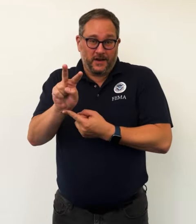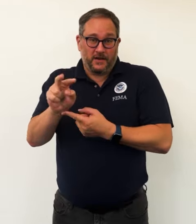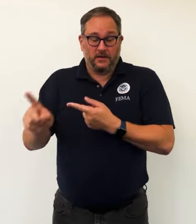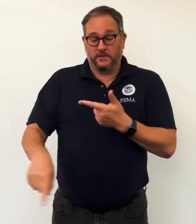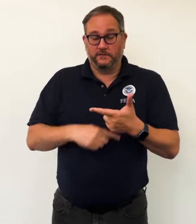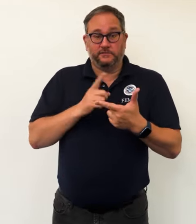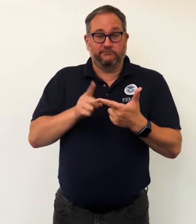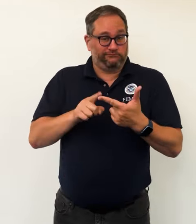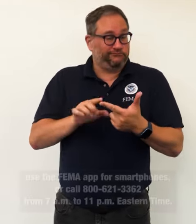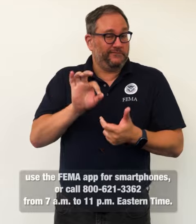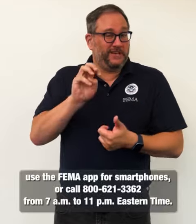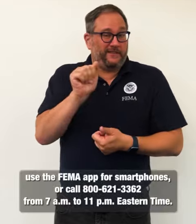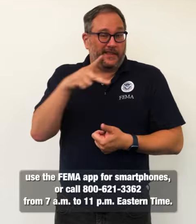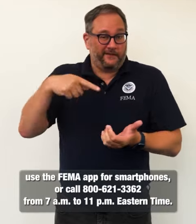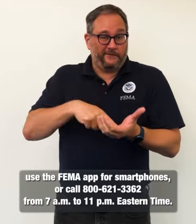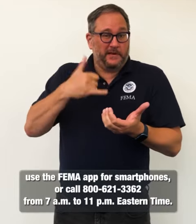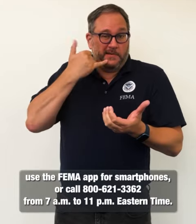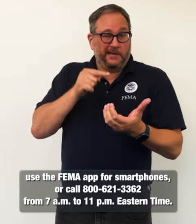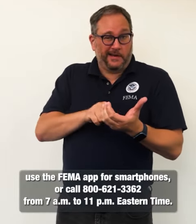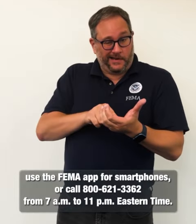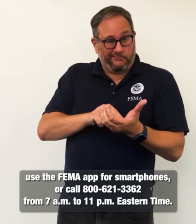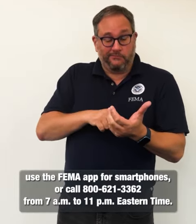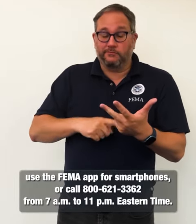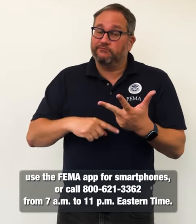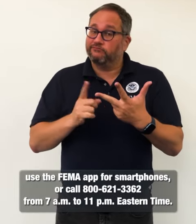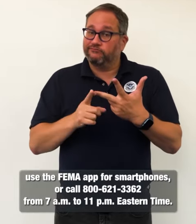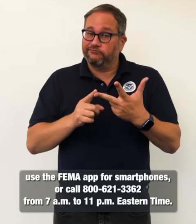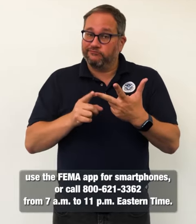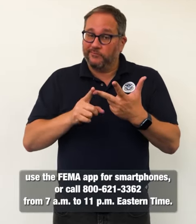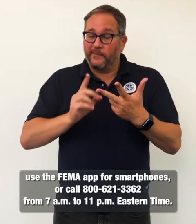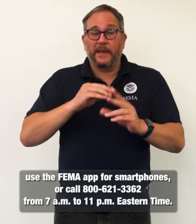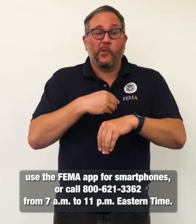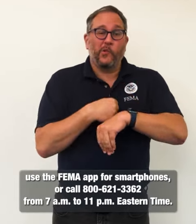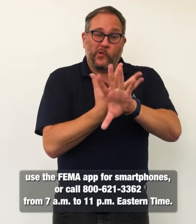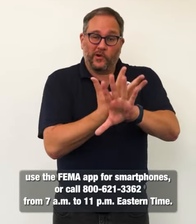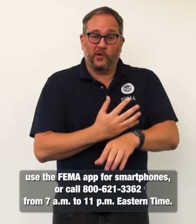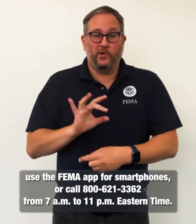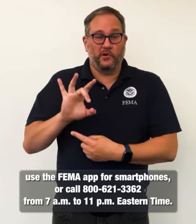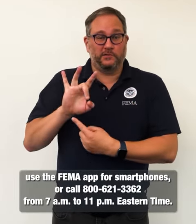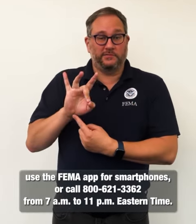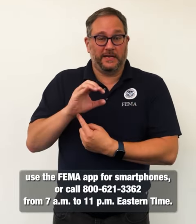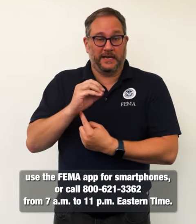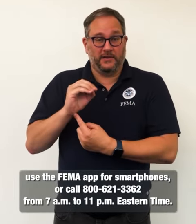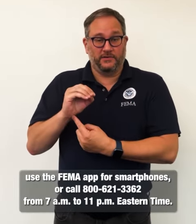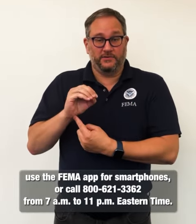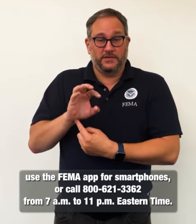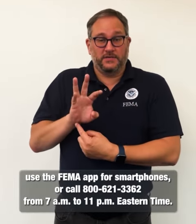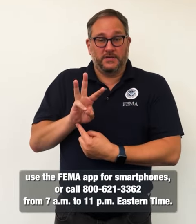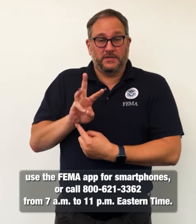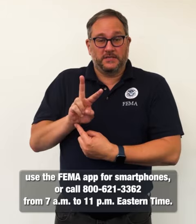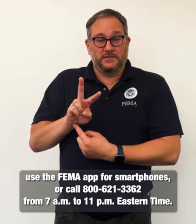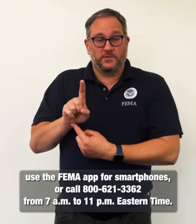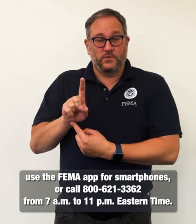use the FEMA app for smartphones, or call 800-621